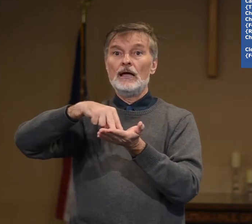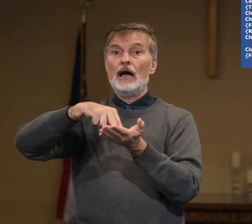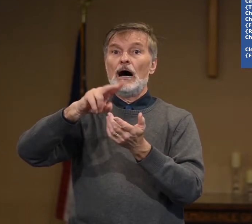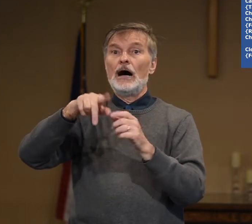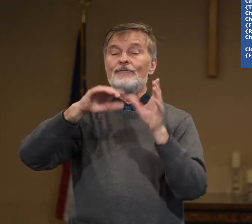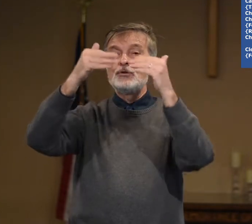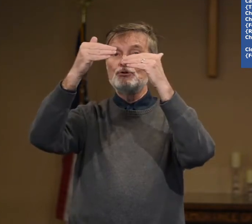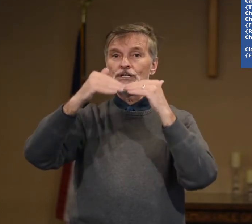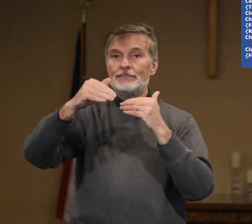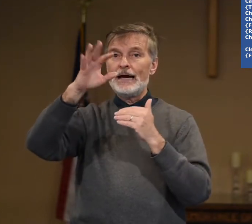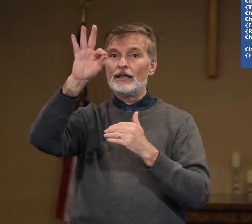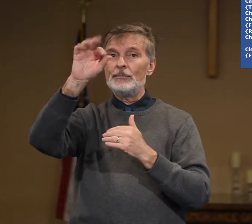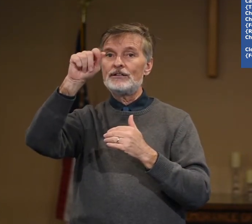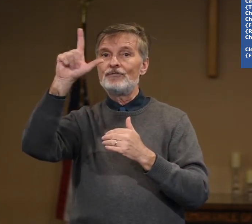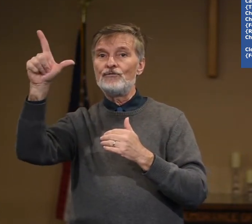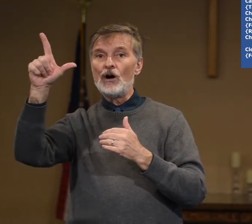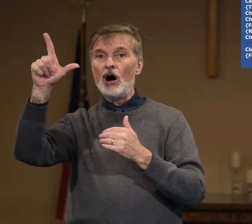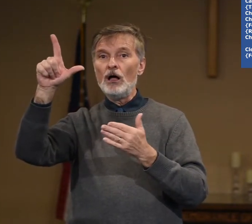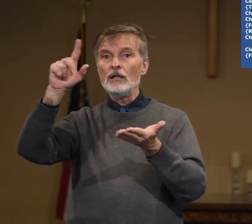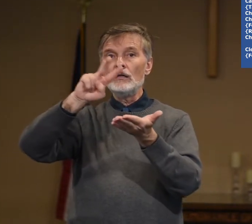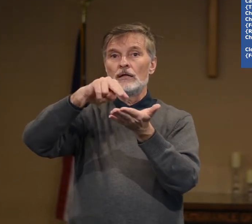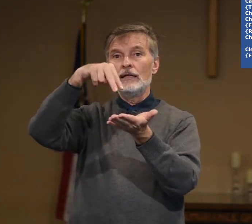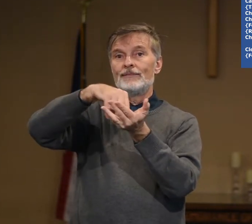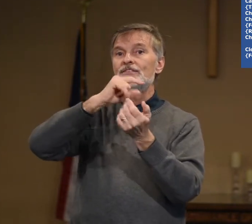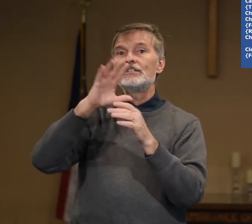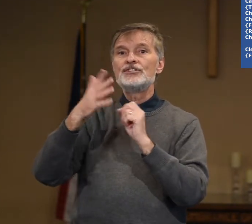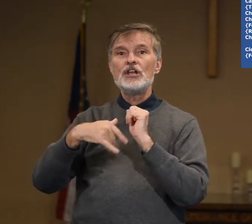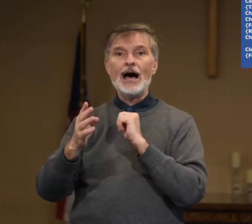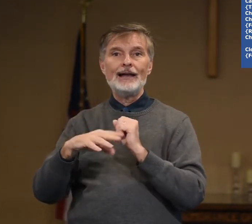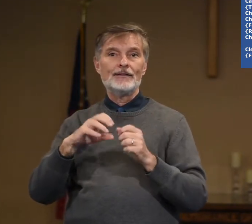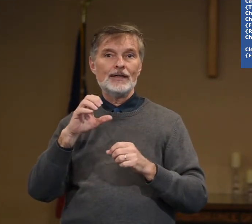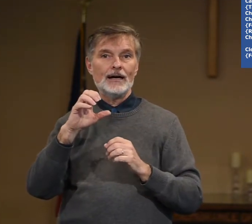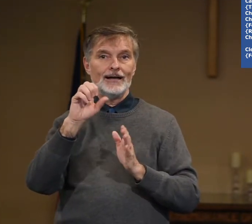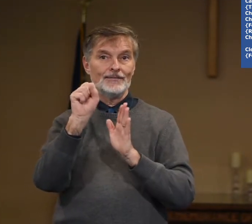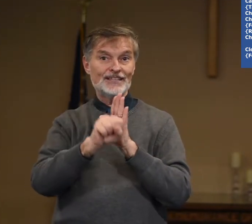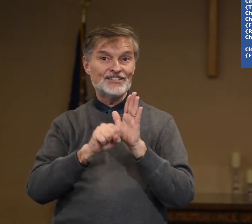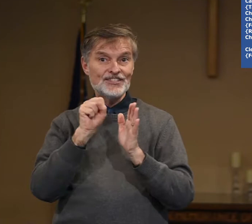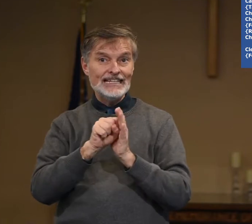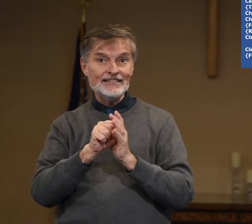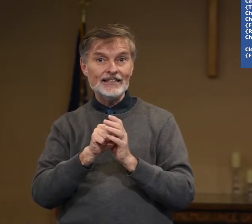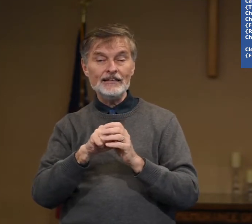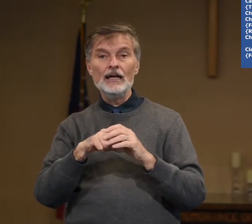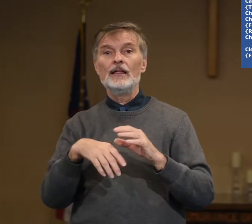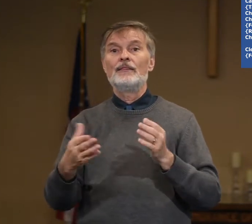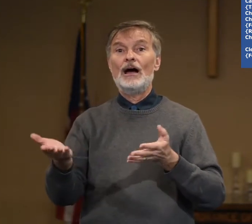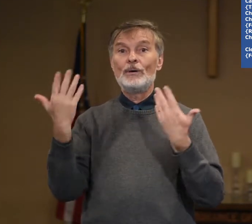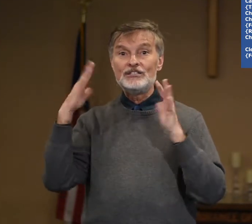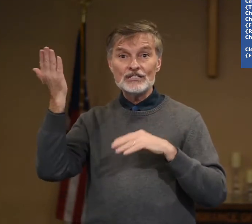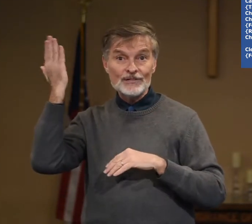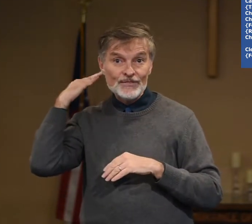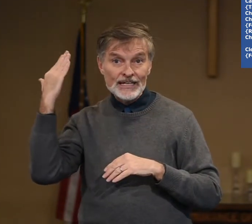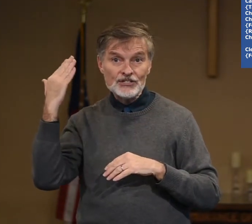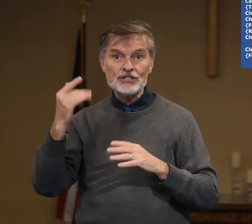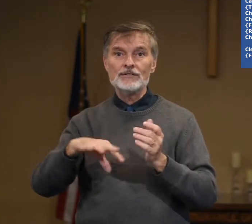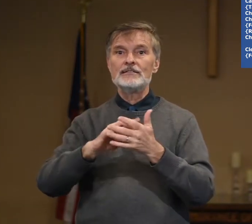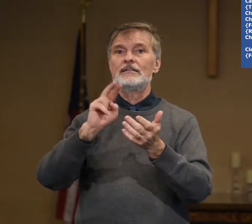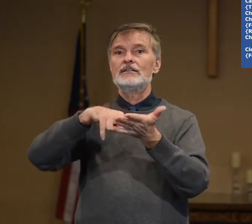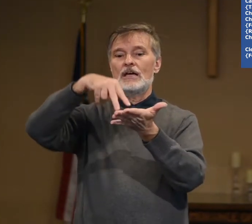If you skip down a little bit to fall, this is not the season that we just finished. This is